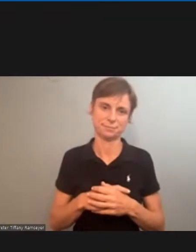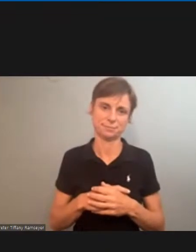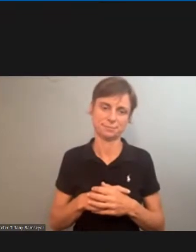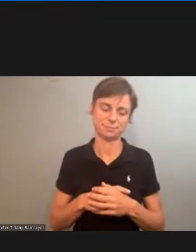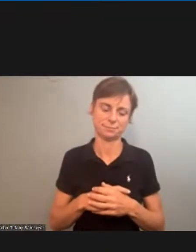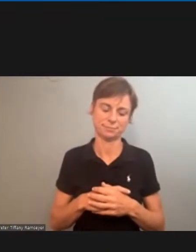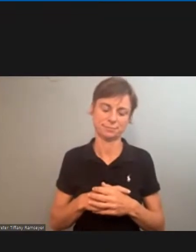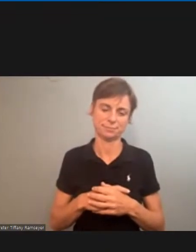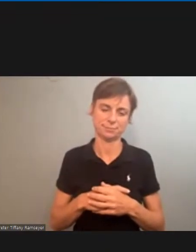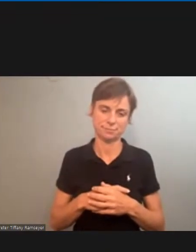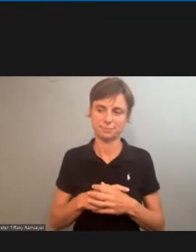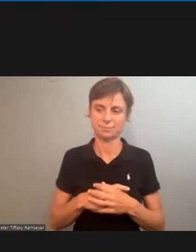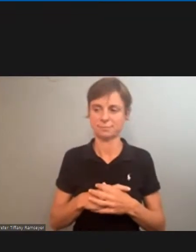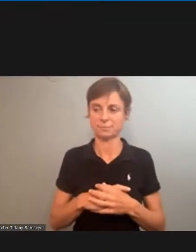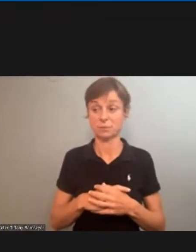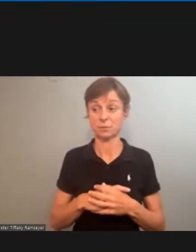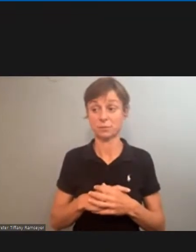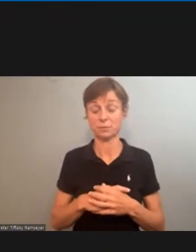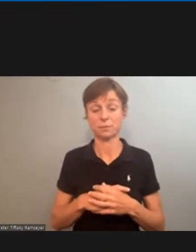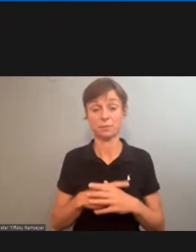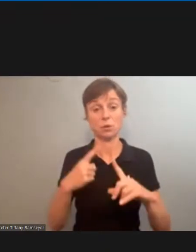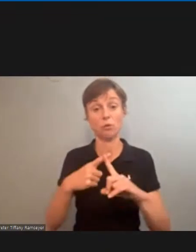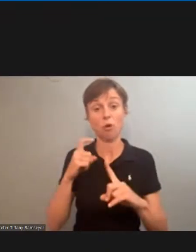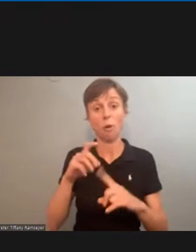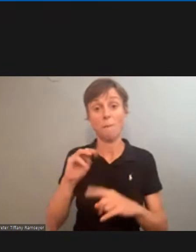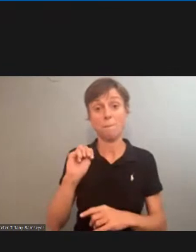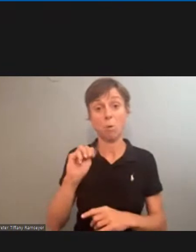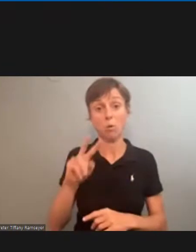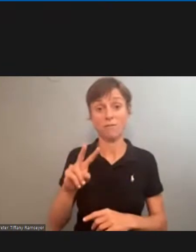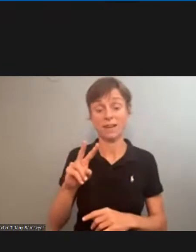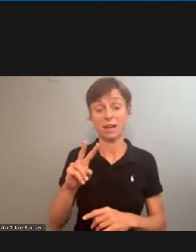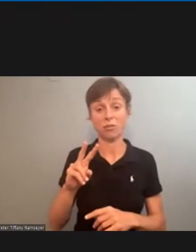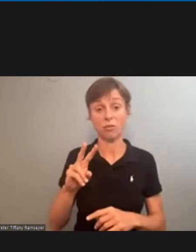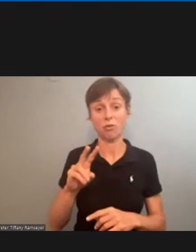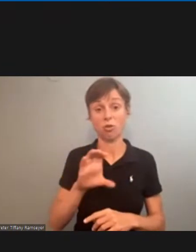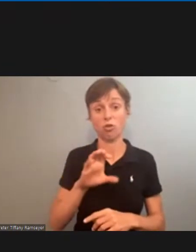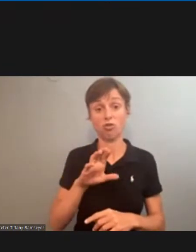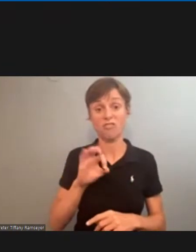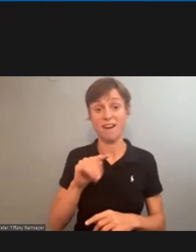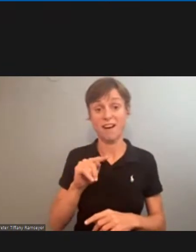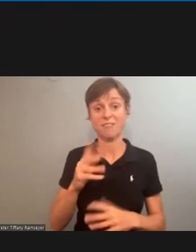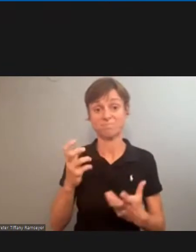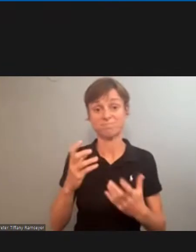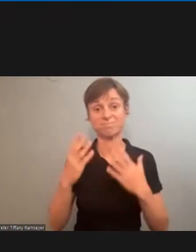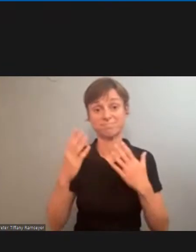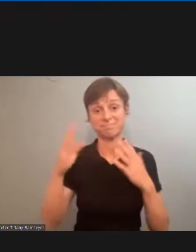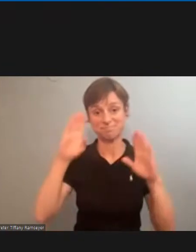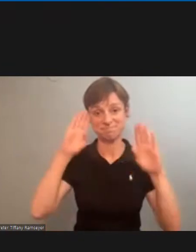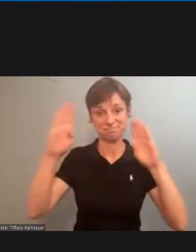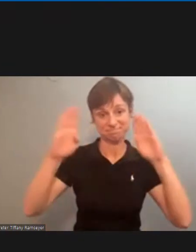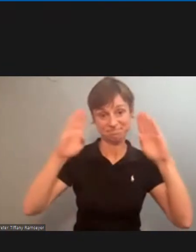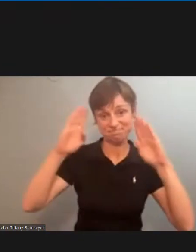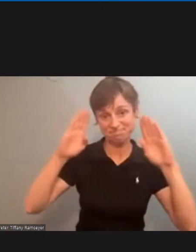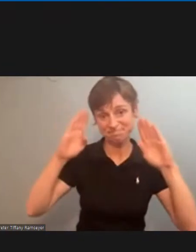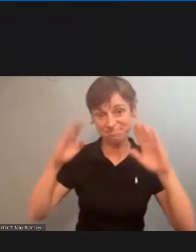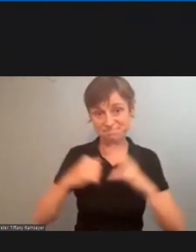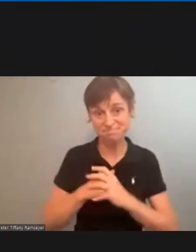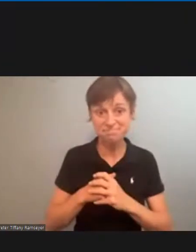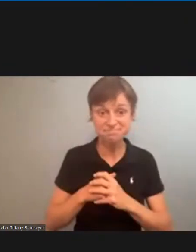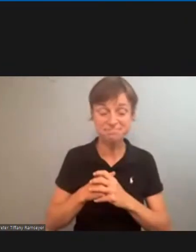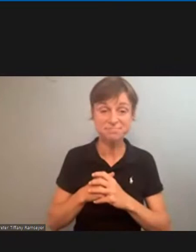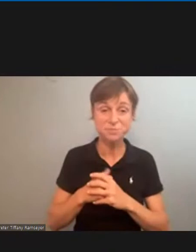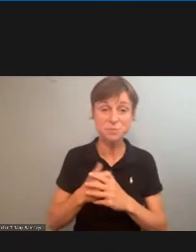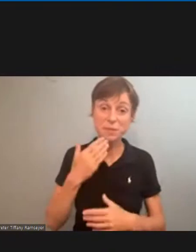And on behalf of the Motor Vehicle Craft, I want to bring you greetings. And I want to thank you for the